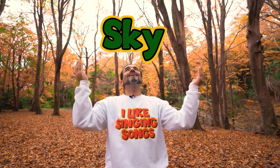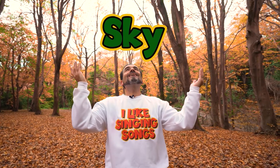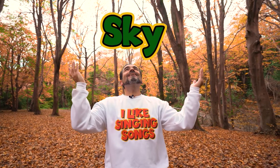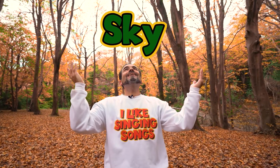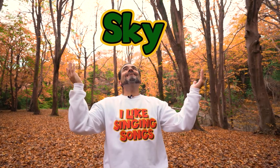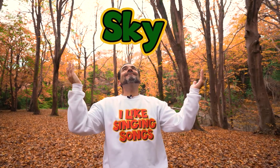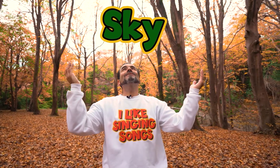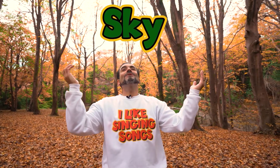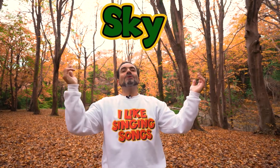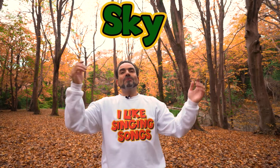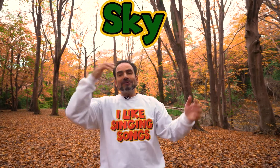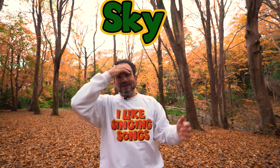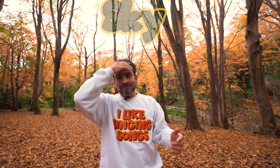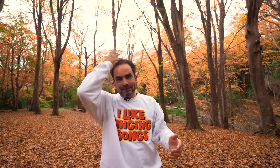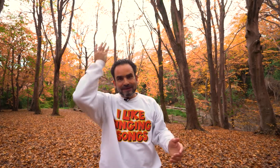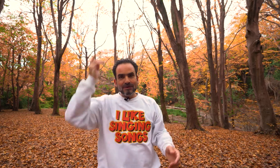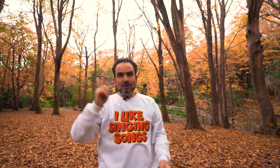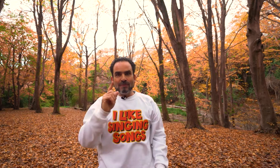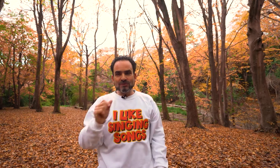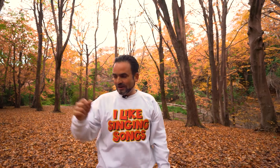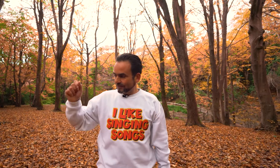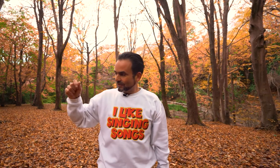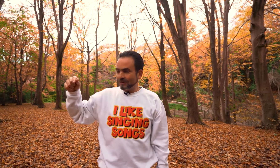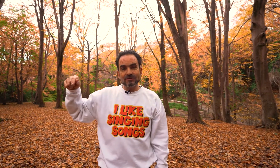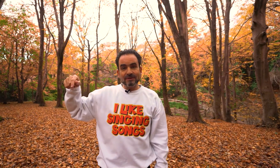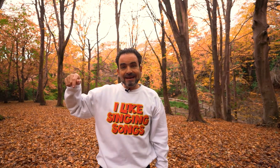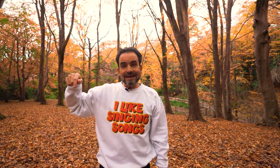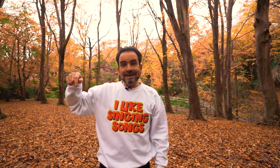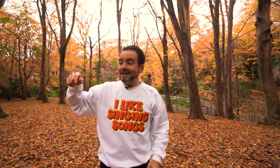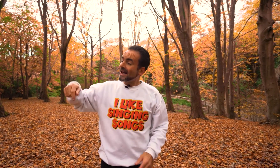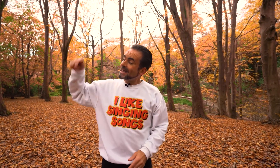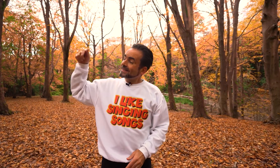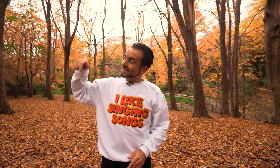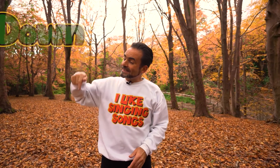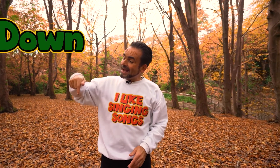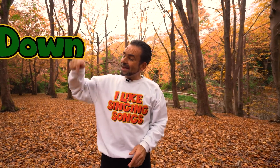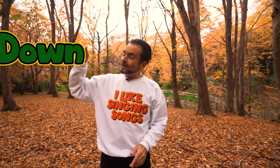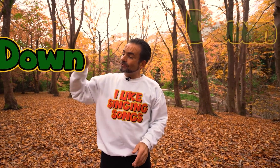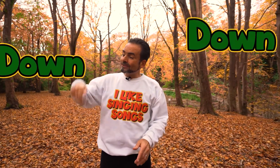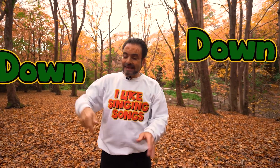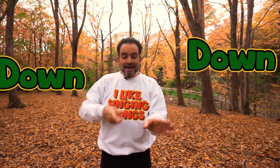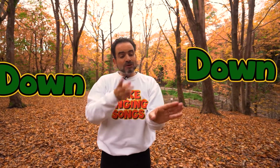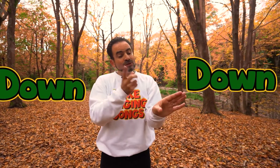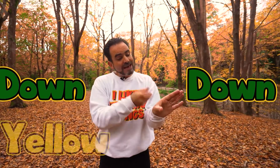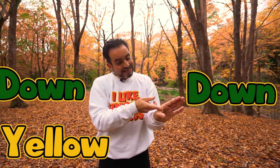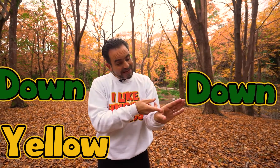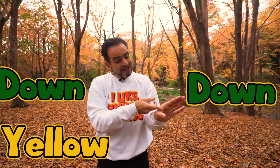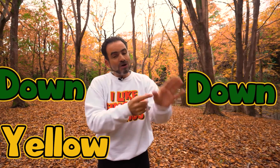well done everybody one more time so we say down down yellow